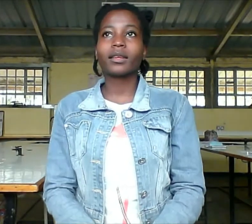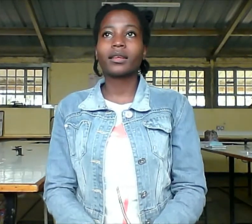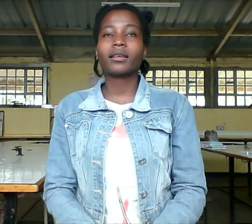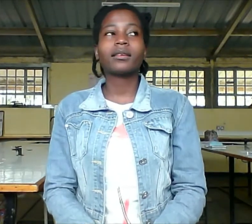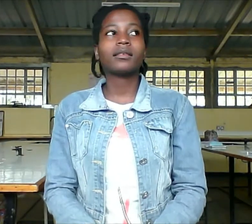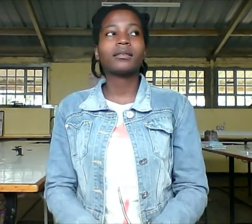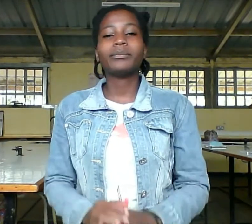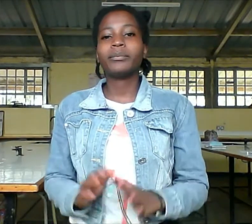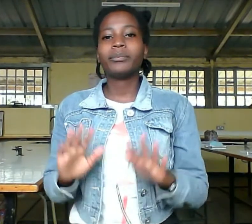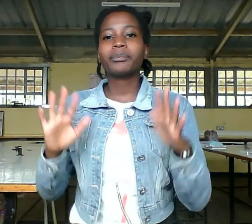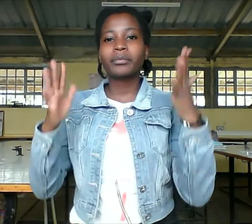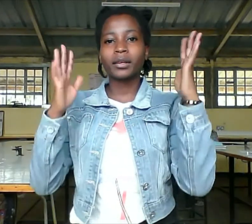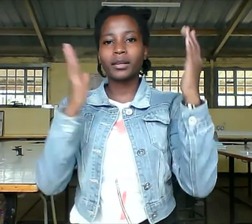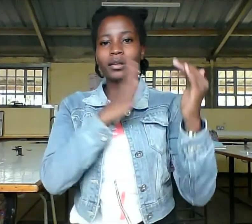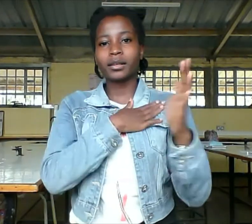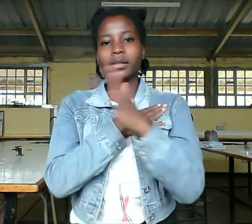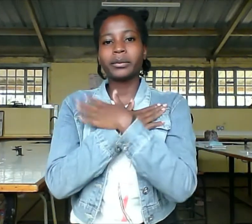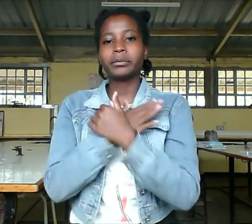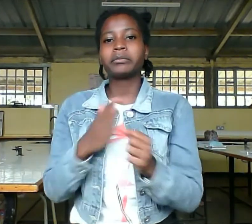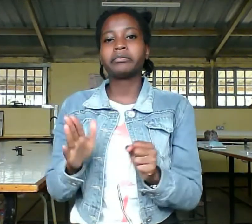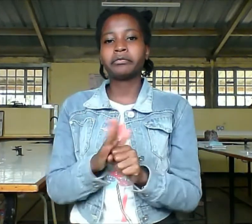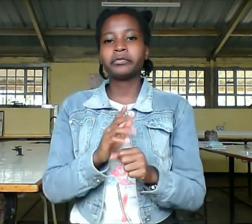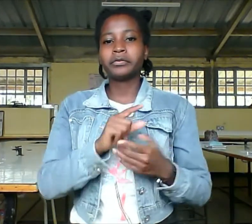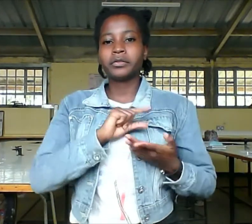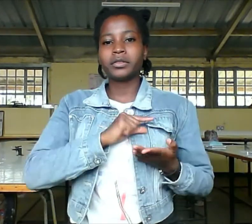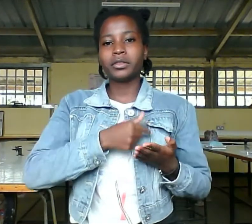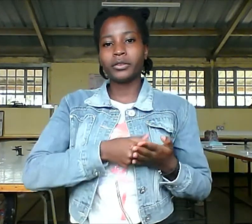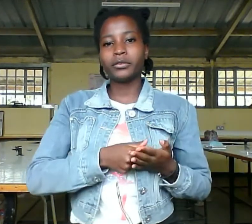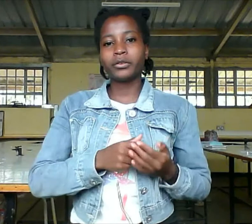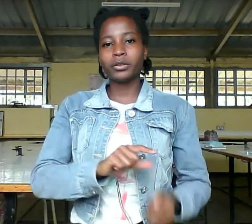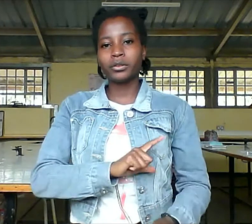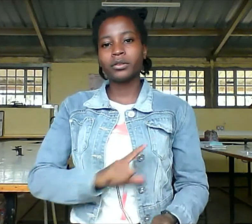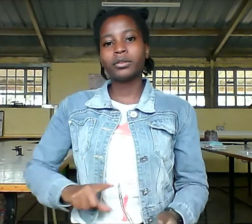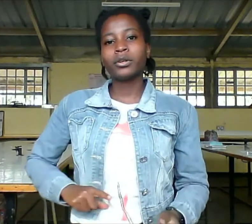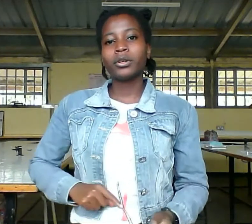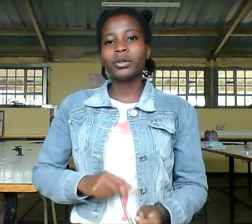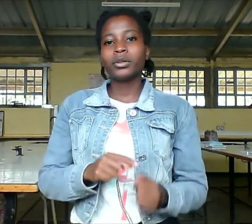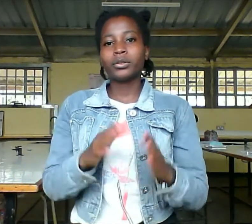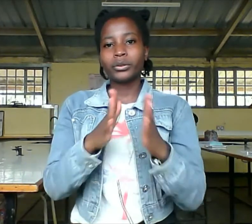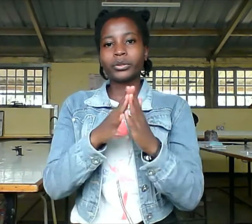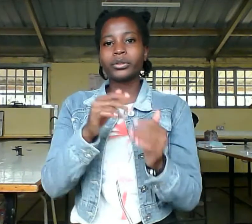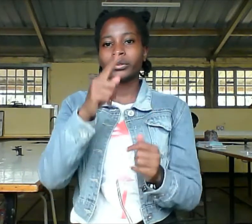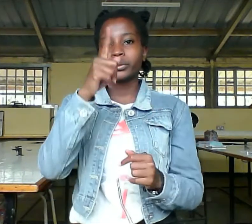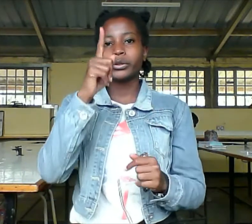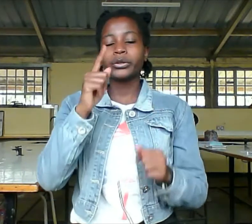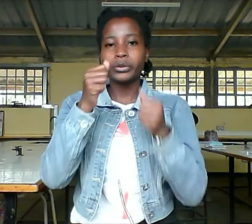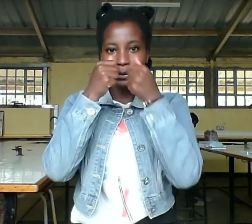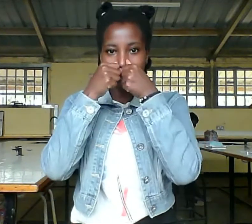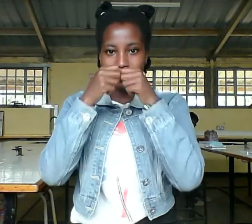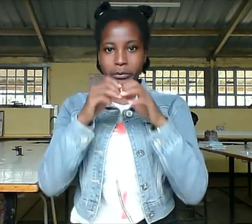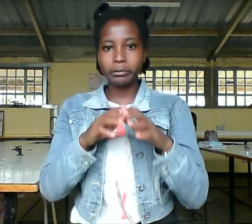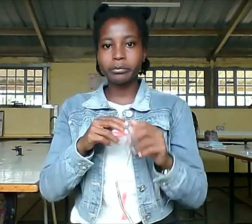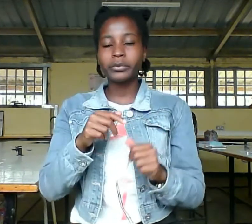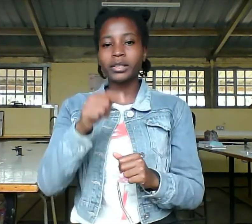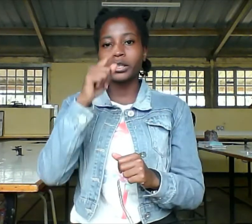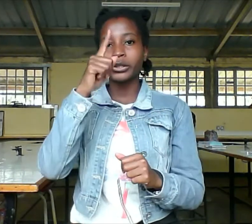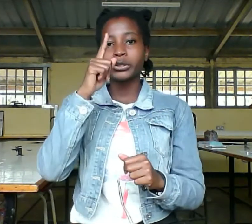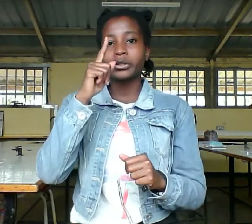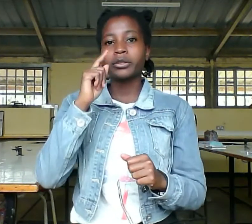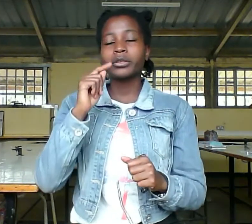Hail Mary, full of grace, the Lord is with you. Blessed is you from whom and